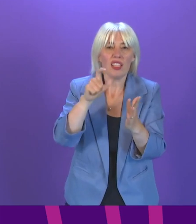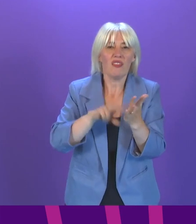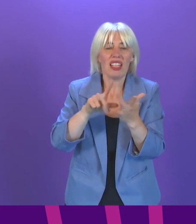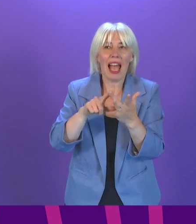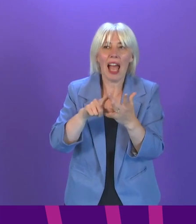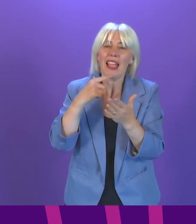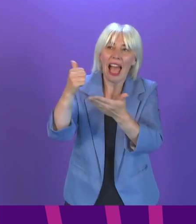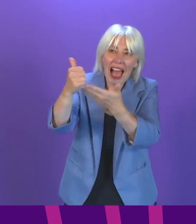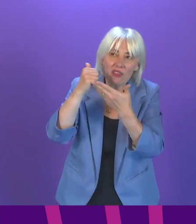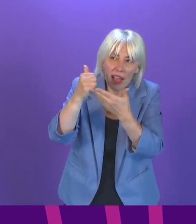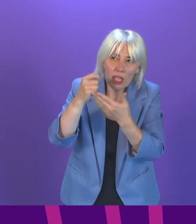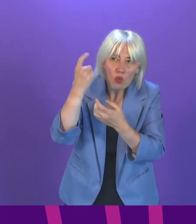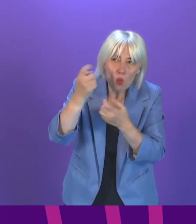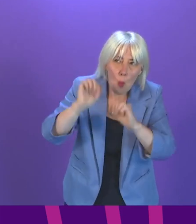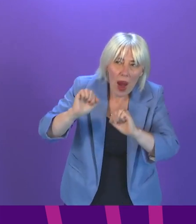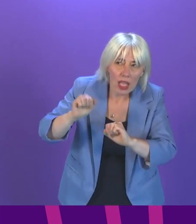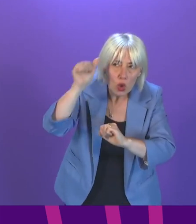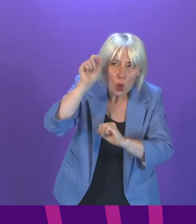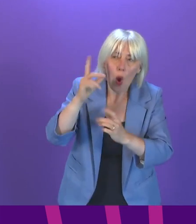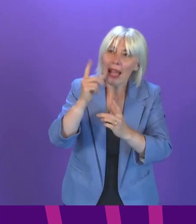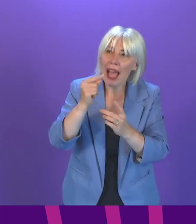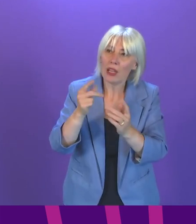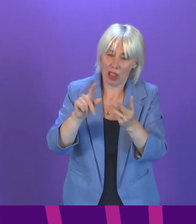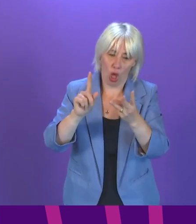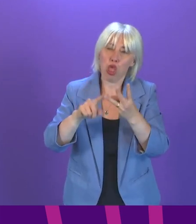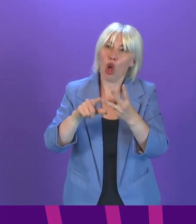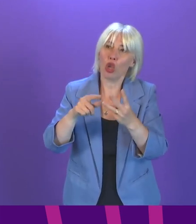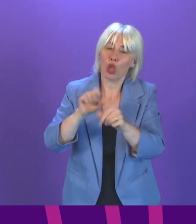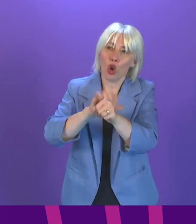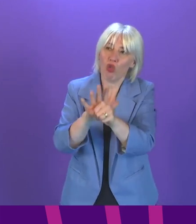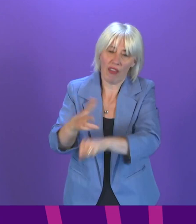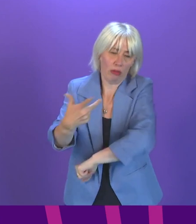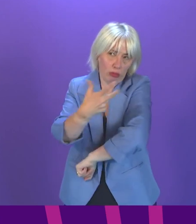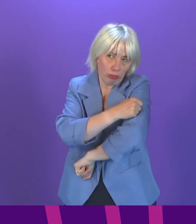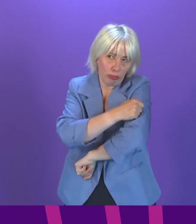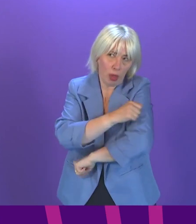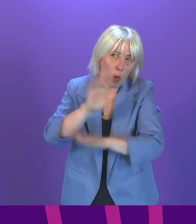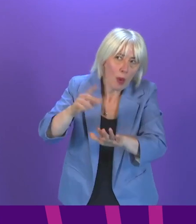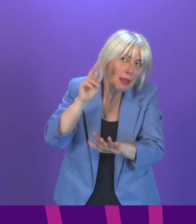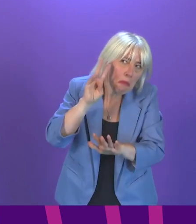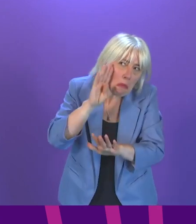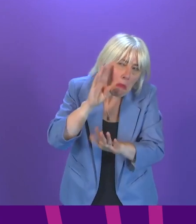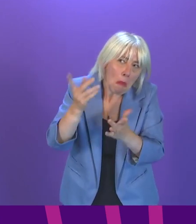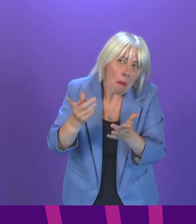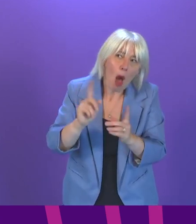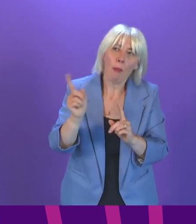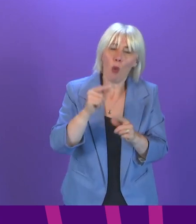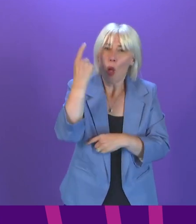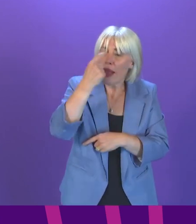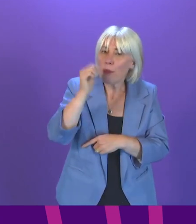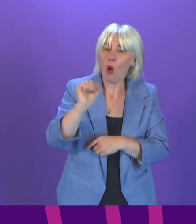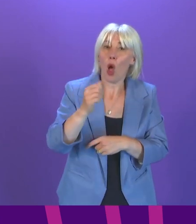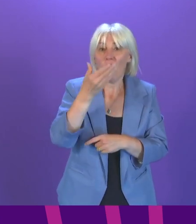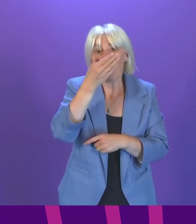requirement for a COVID booster, can the First Minister confirm if consideration is being given to administering both the winter flu